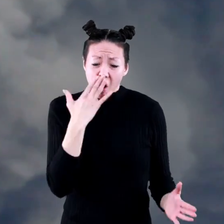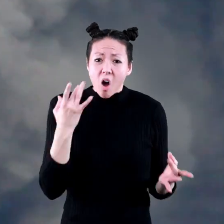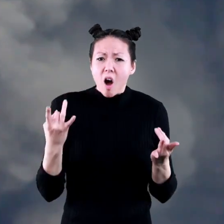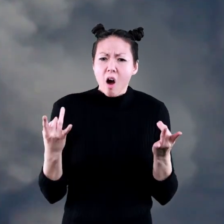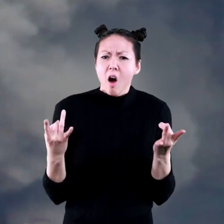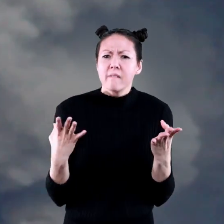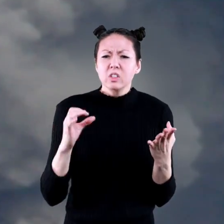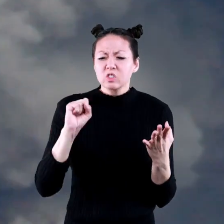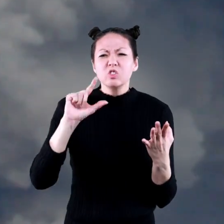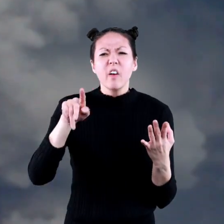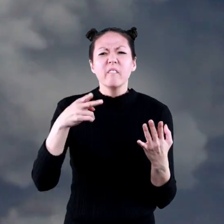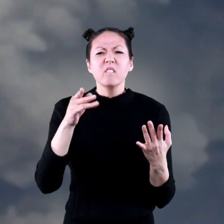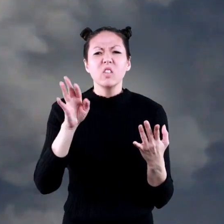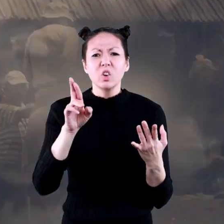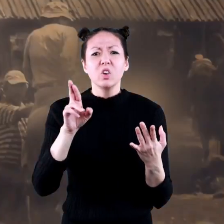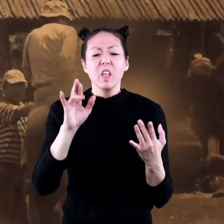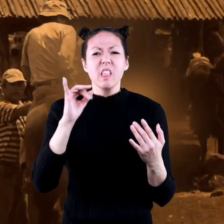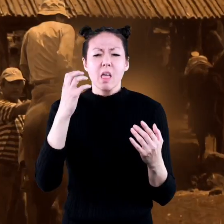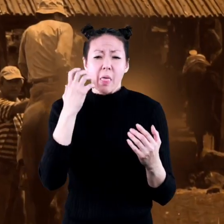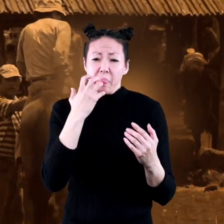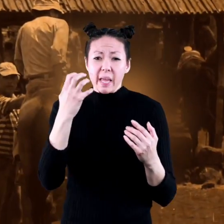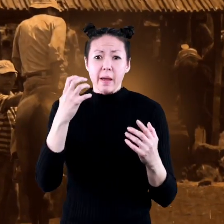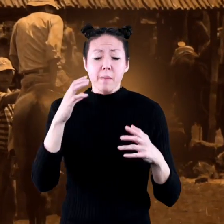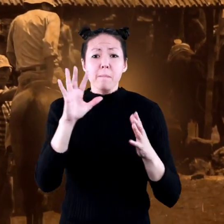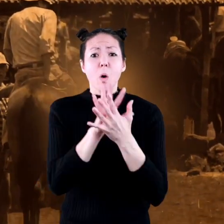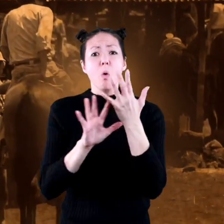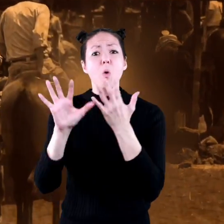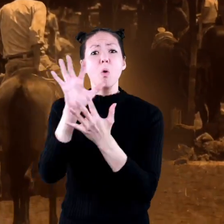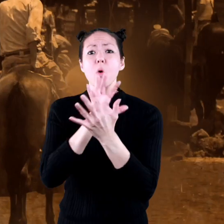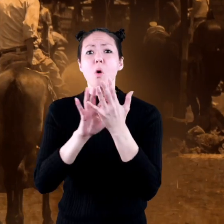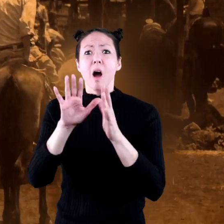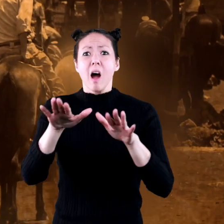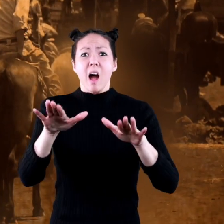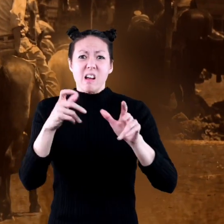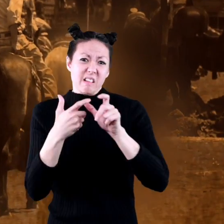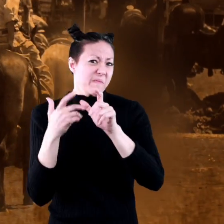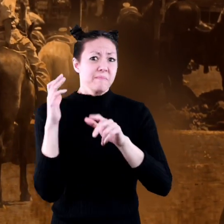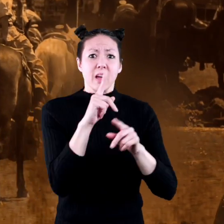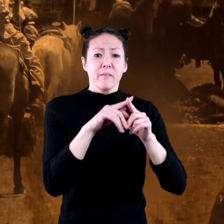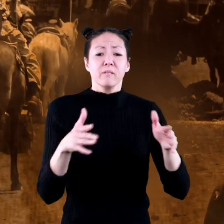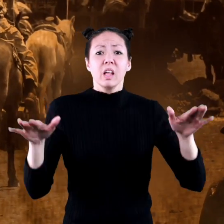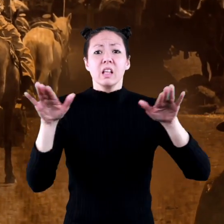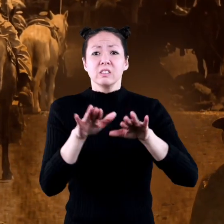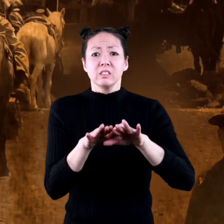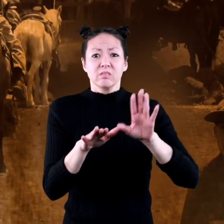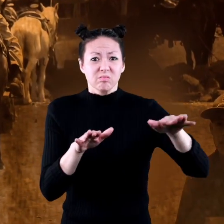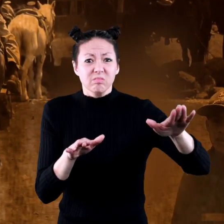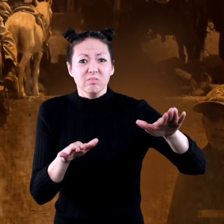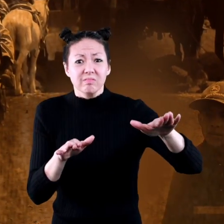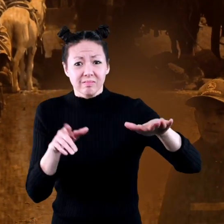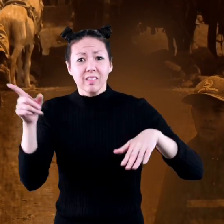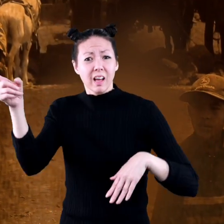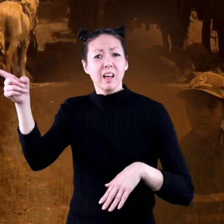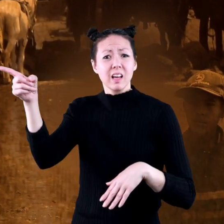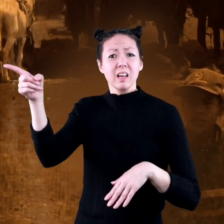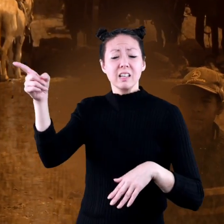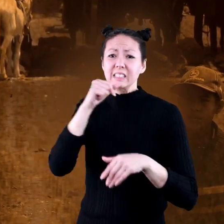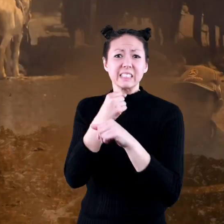sulfur. Through the thick smoke, Pulido could not find his family. He went back to the village and discovered they had arrived there safe and sound.